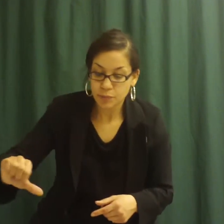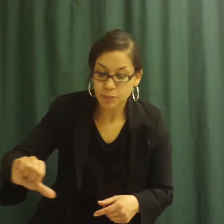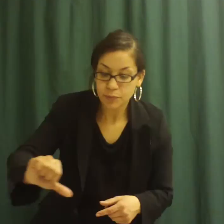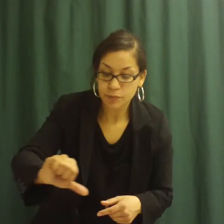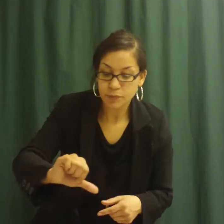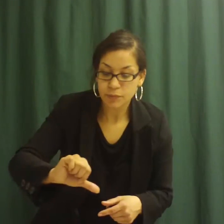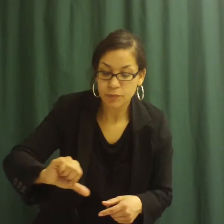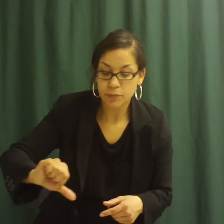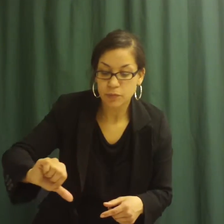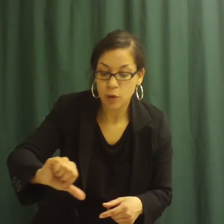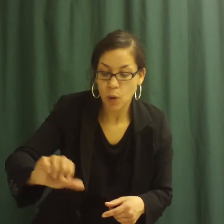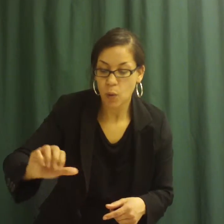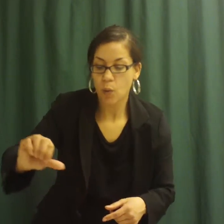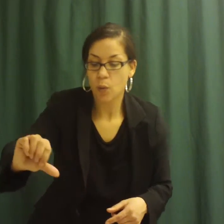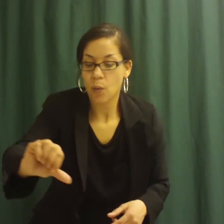There are different kinds of plants.